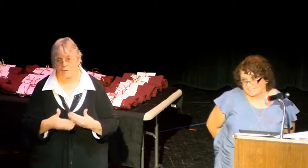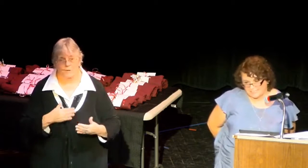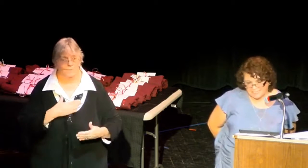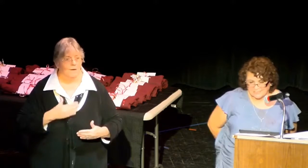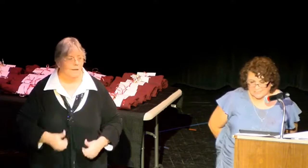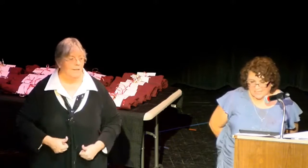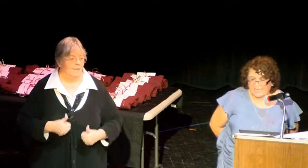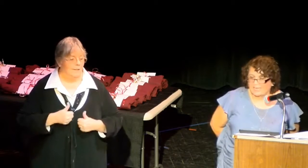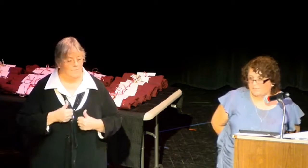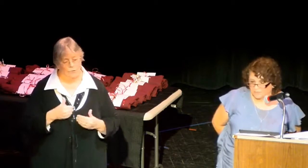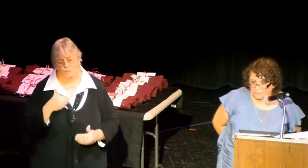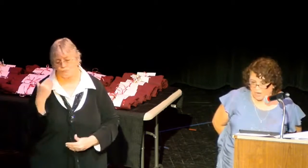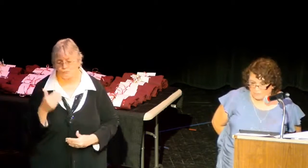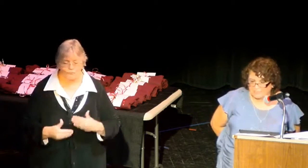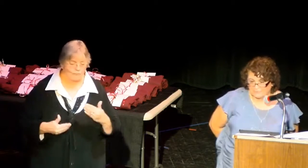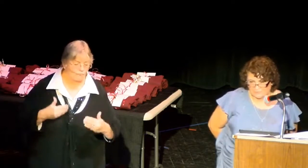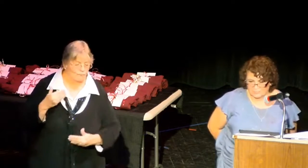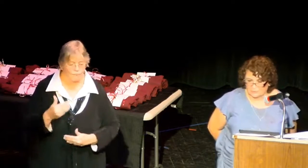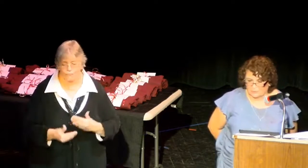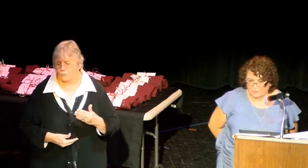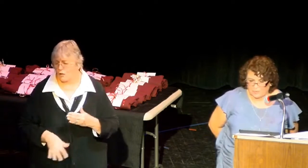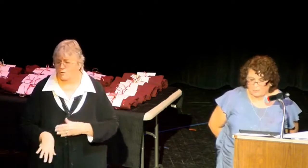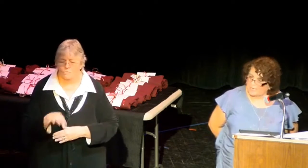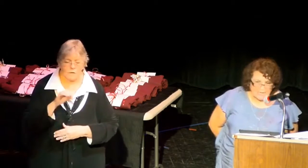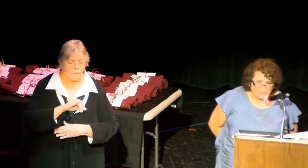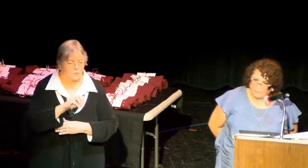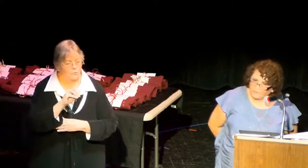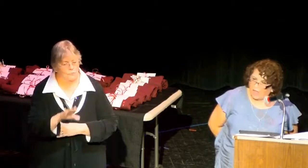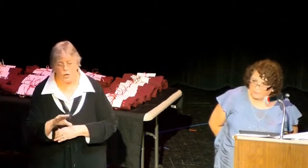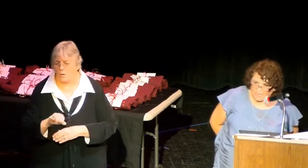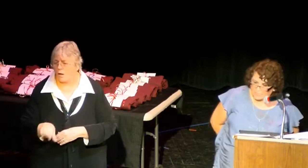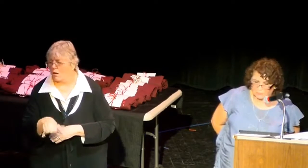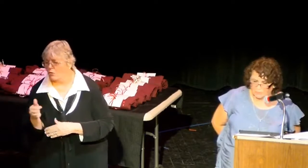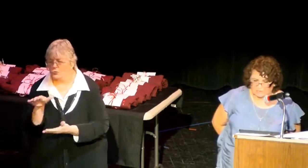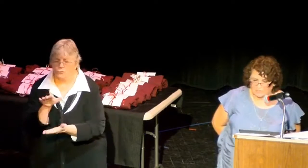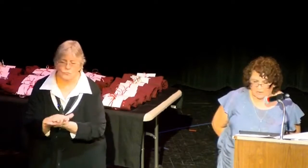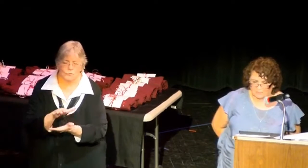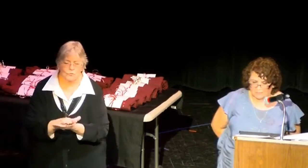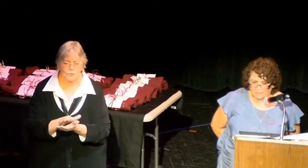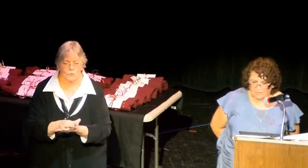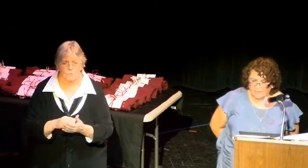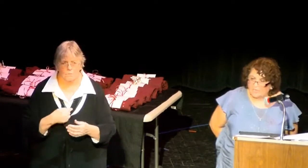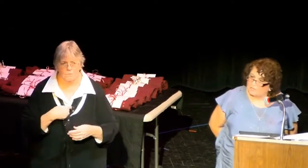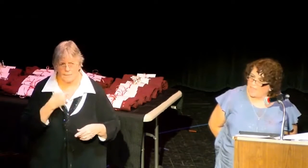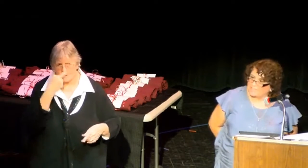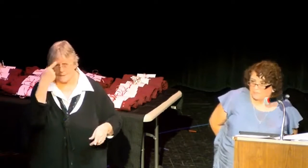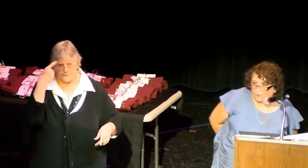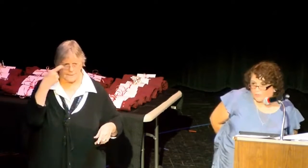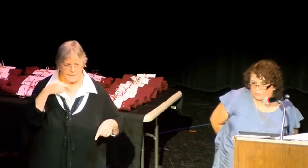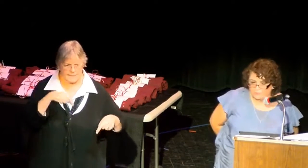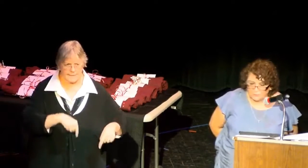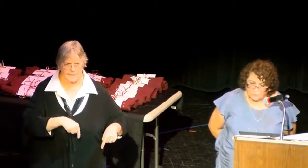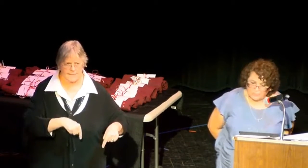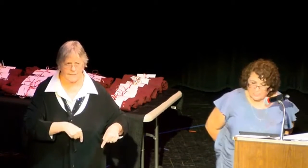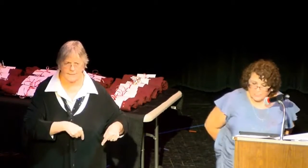as it does. And I found a job at a different school. But I never forgot that school downtown. Fast